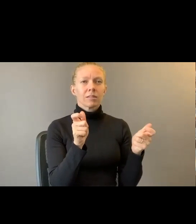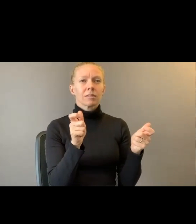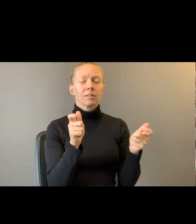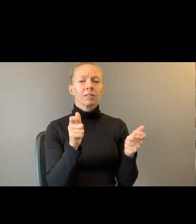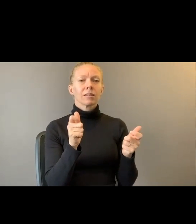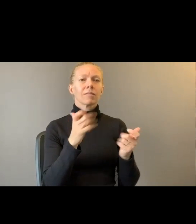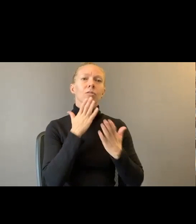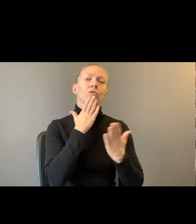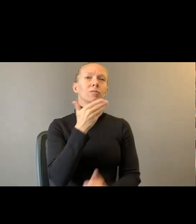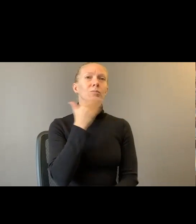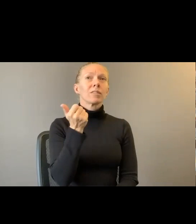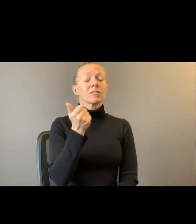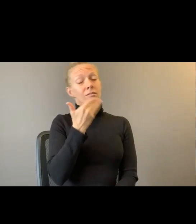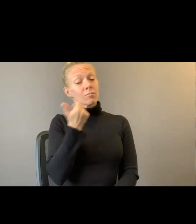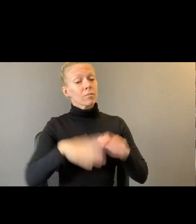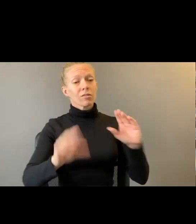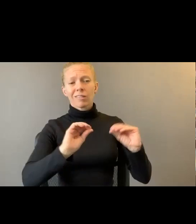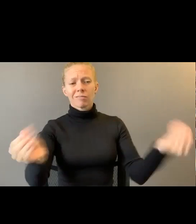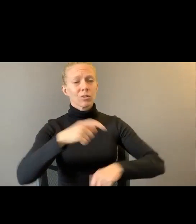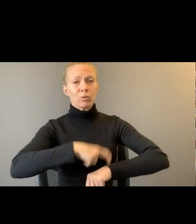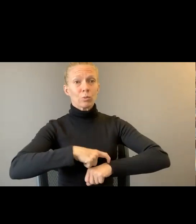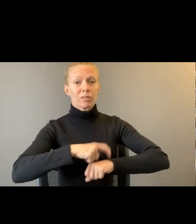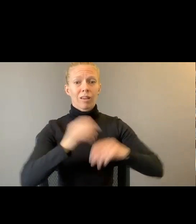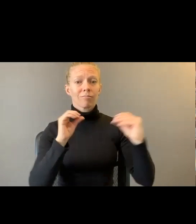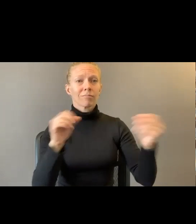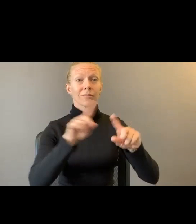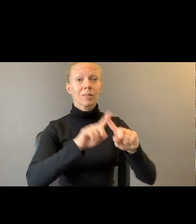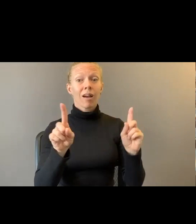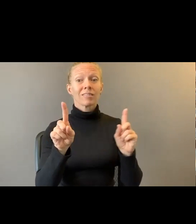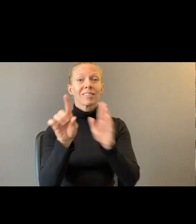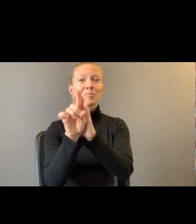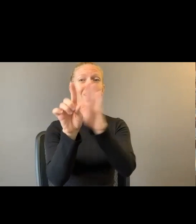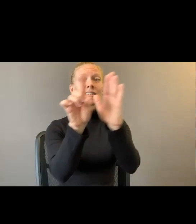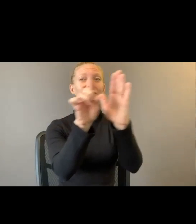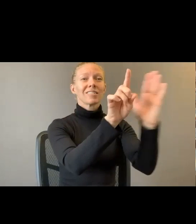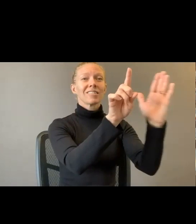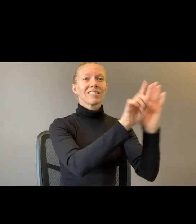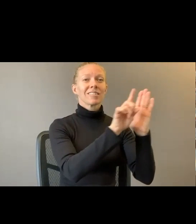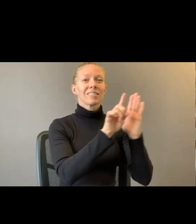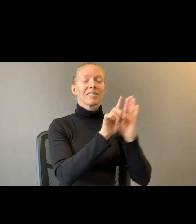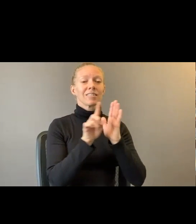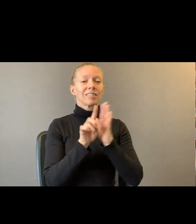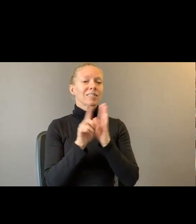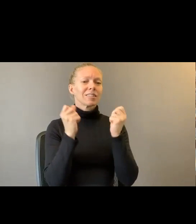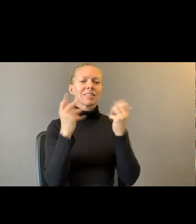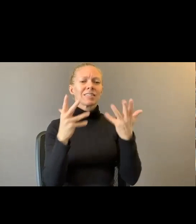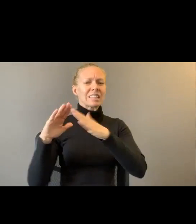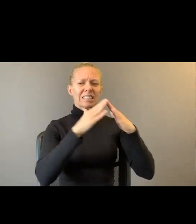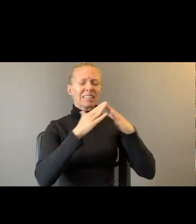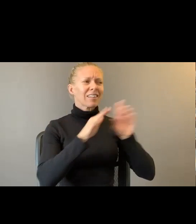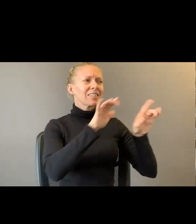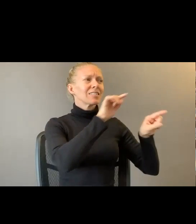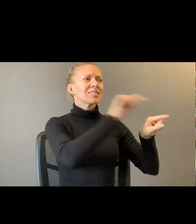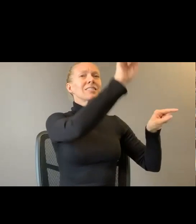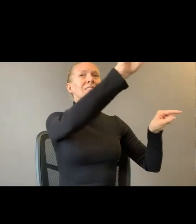time at all. But the bells are ringing. In cities I have never visited. And my name